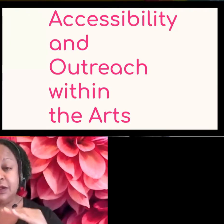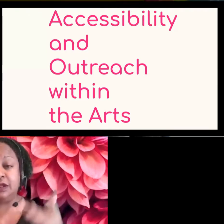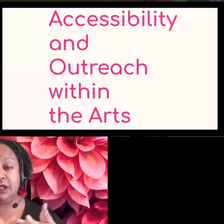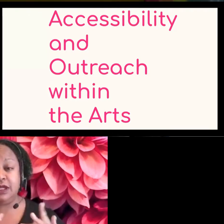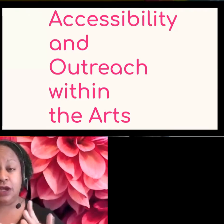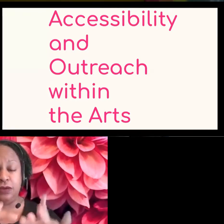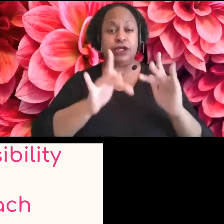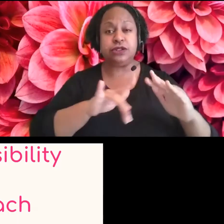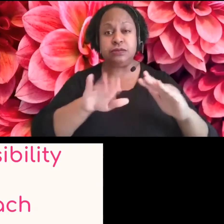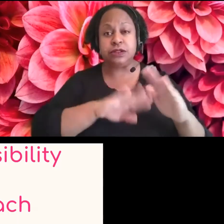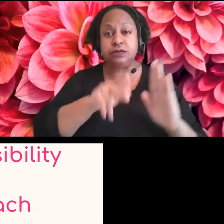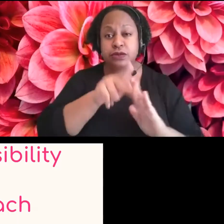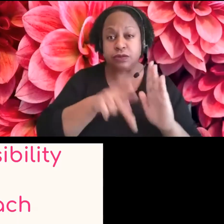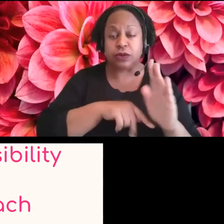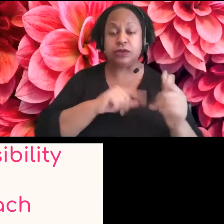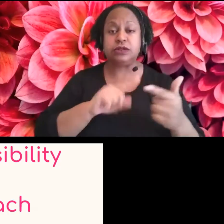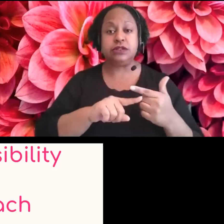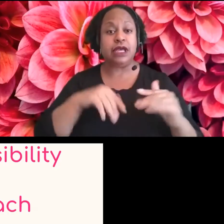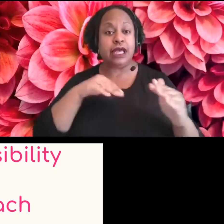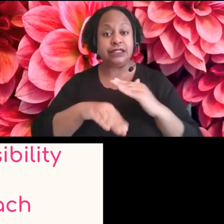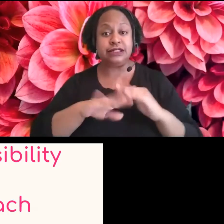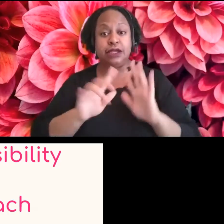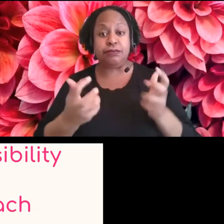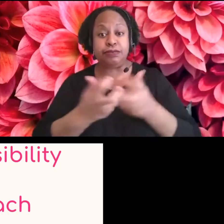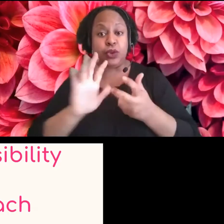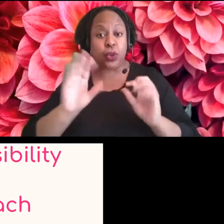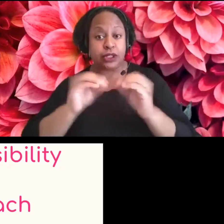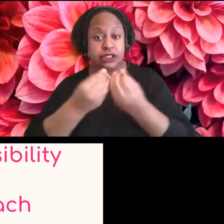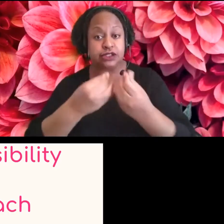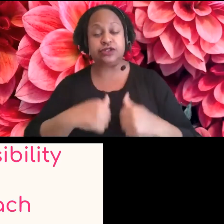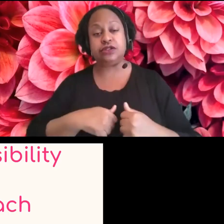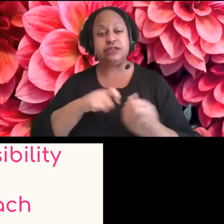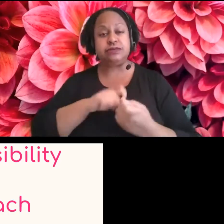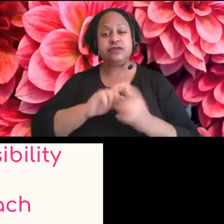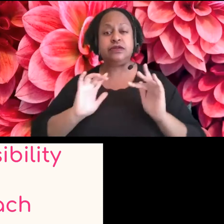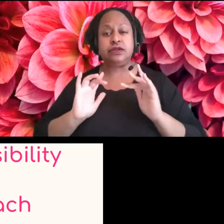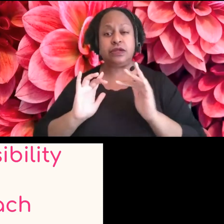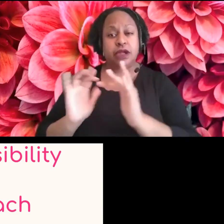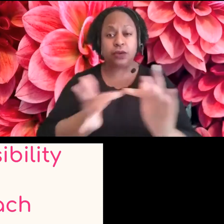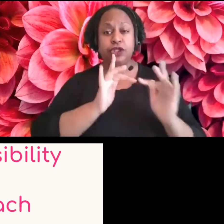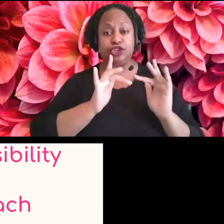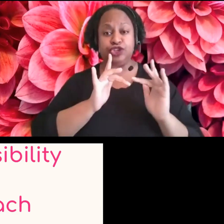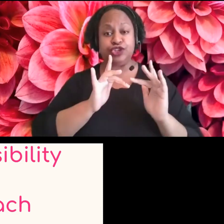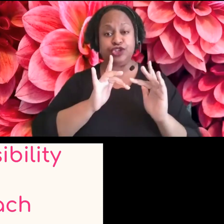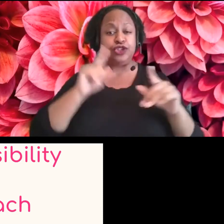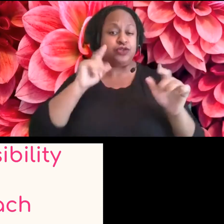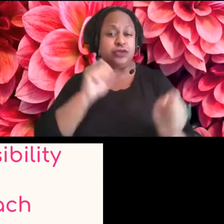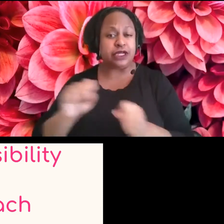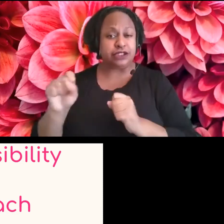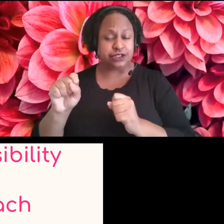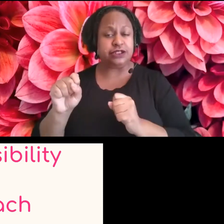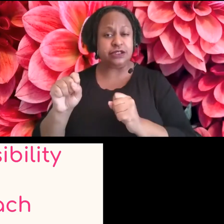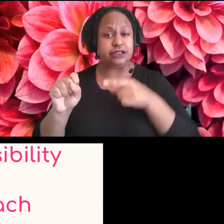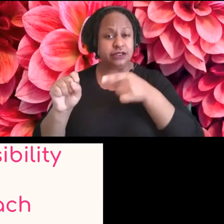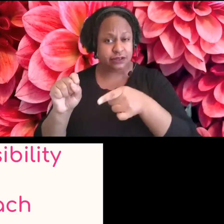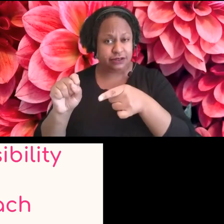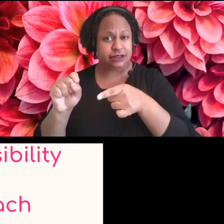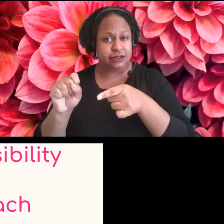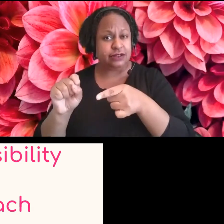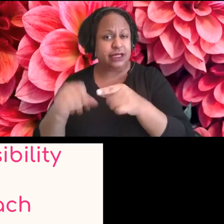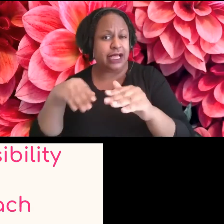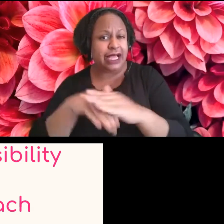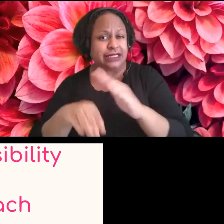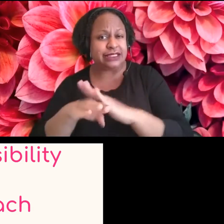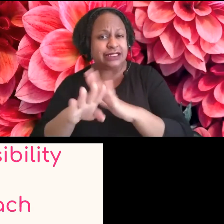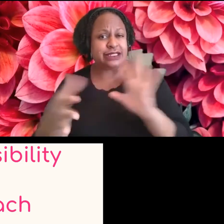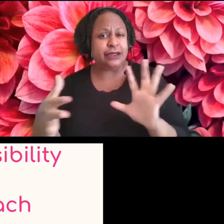organization and how outreach strategies are impacted by access. Um, so,